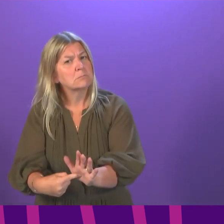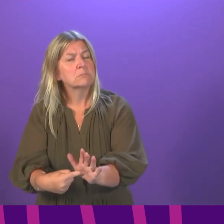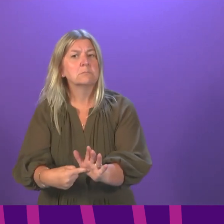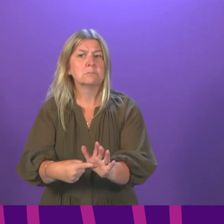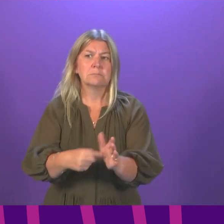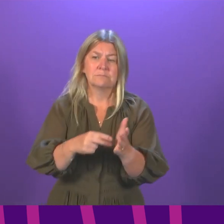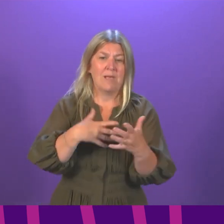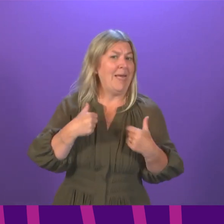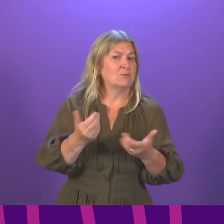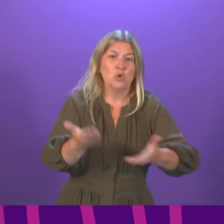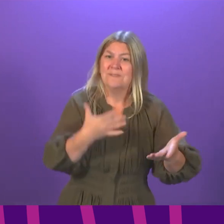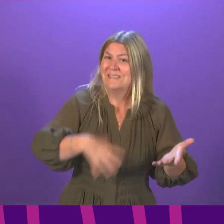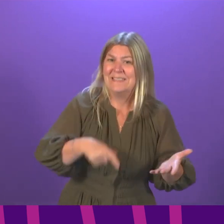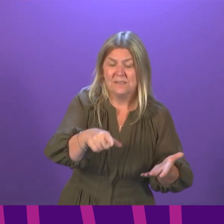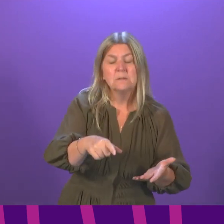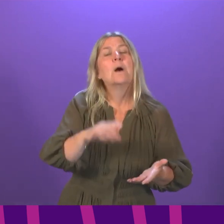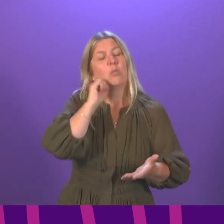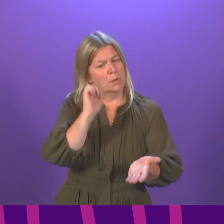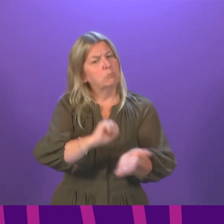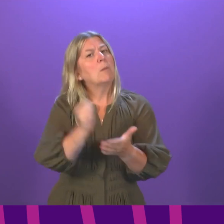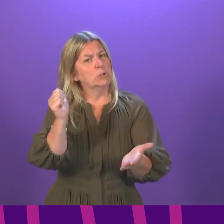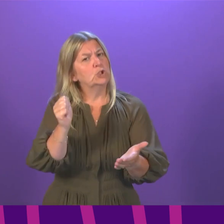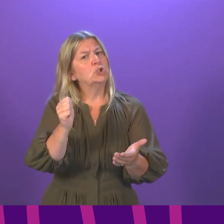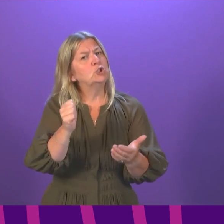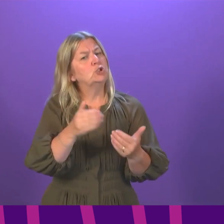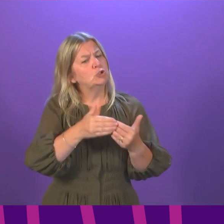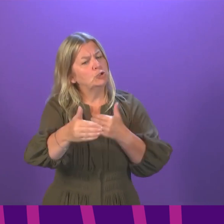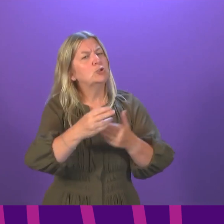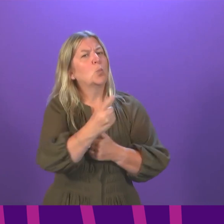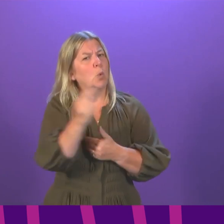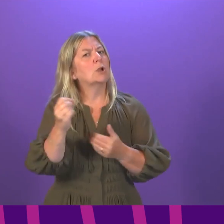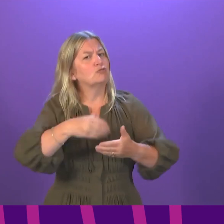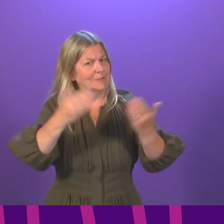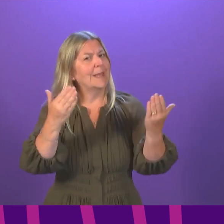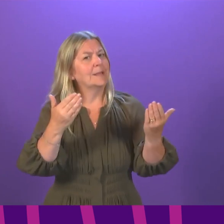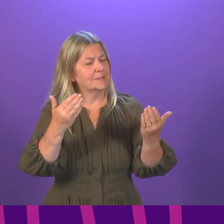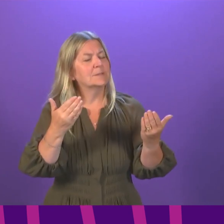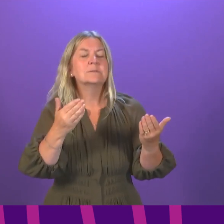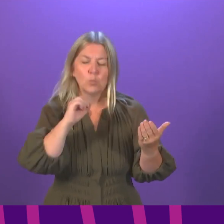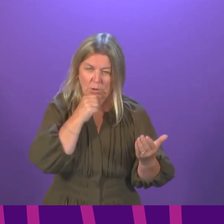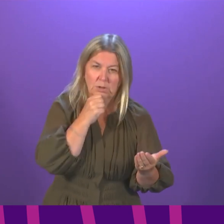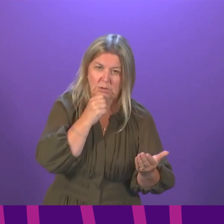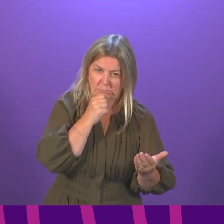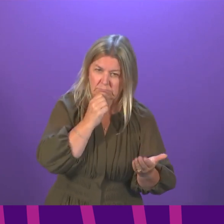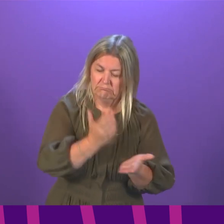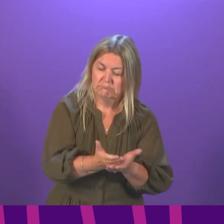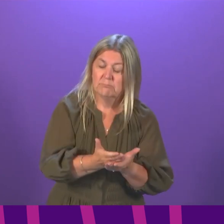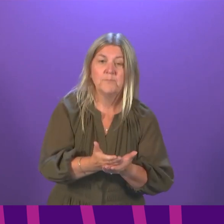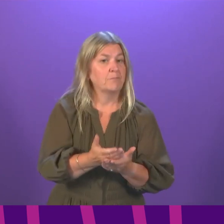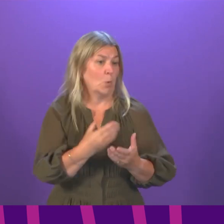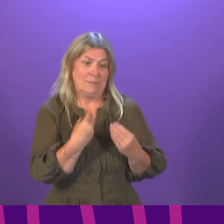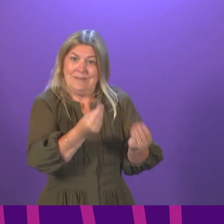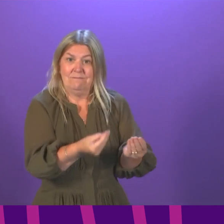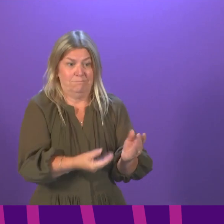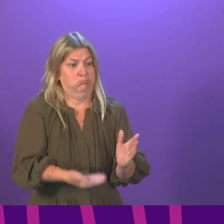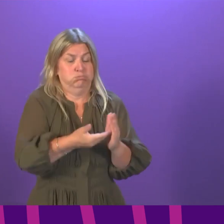within the 100 days, as we are committed to, and Parliament can scrutinise it when that is the case. Of course, we continue to give additional support to